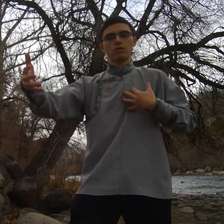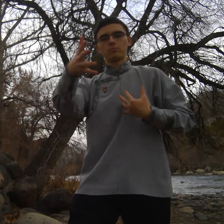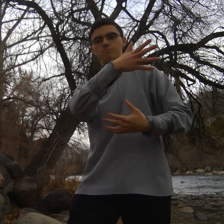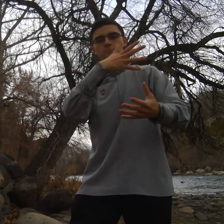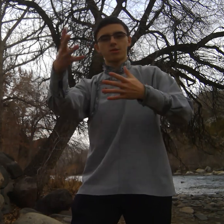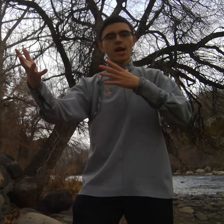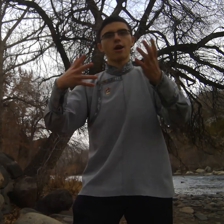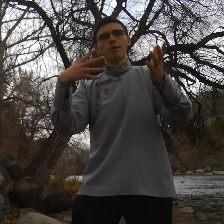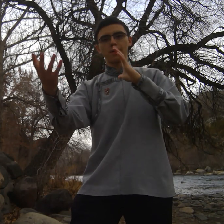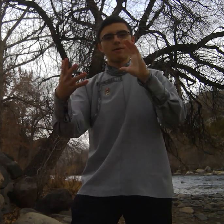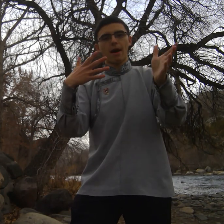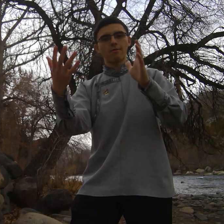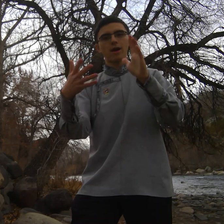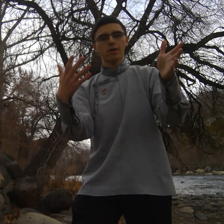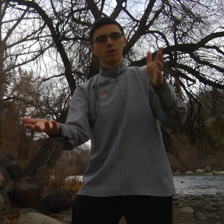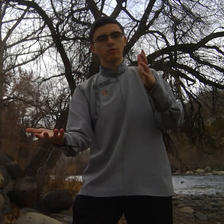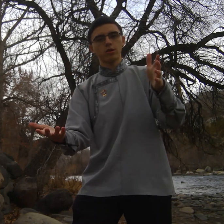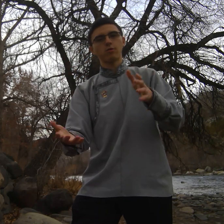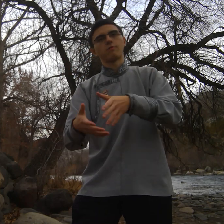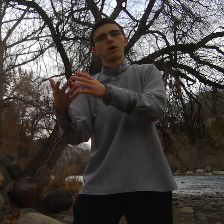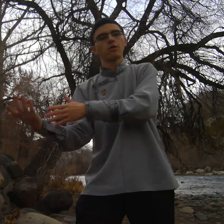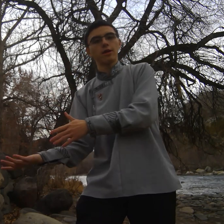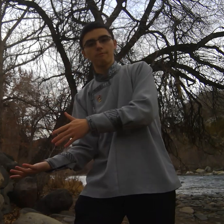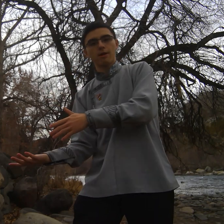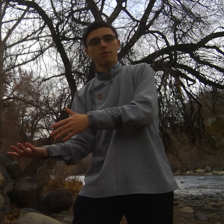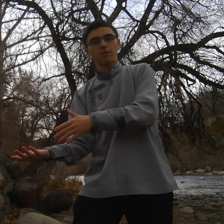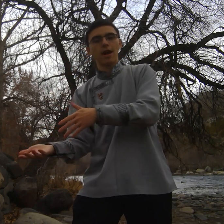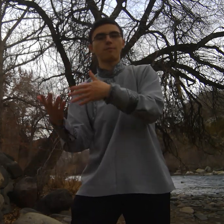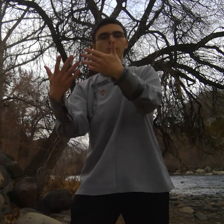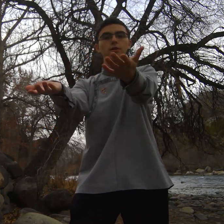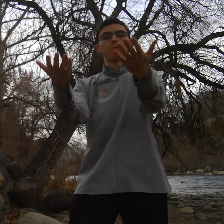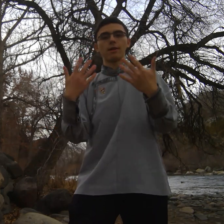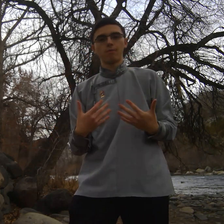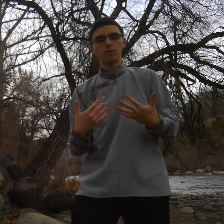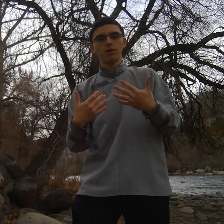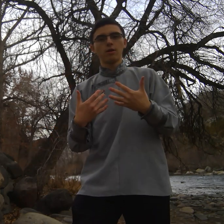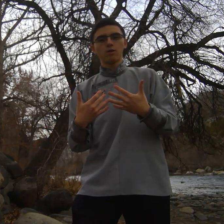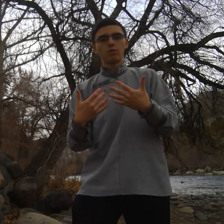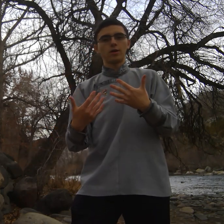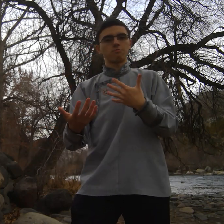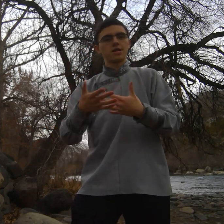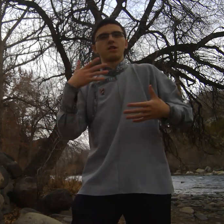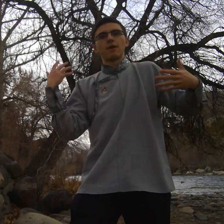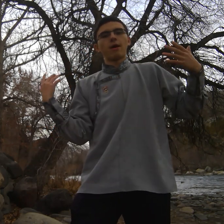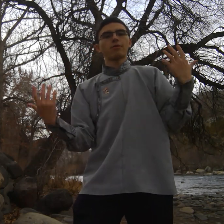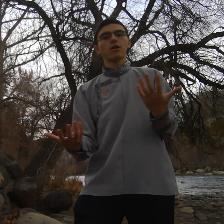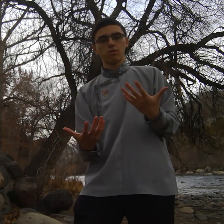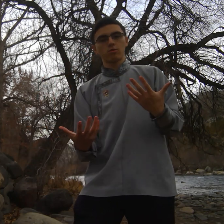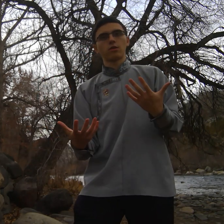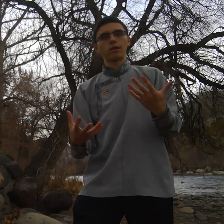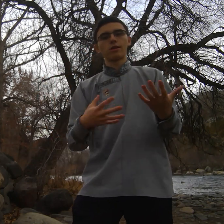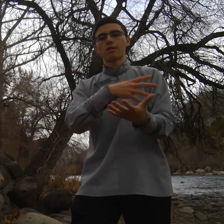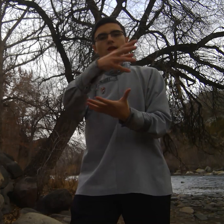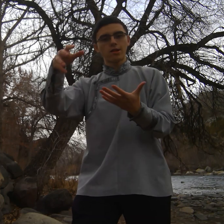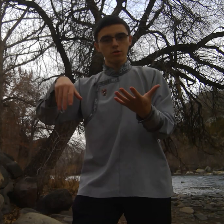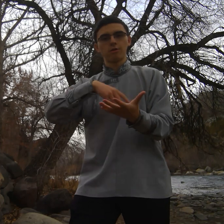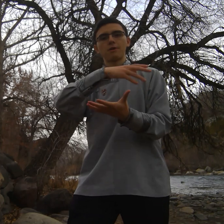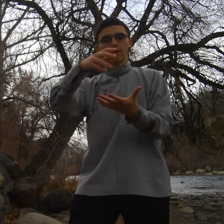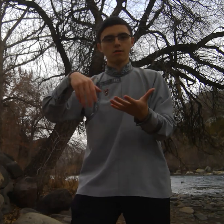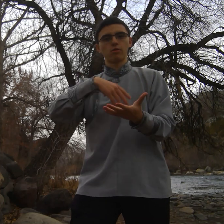share a bit about American culture with Mongolian people and Mongolian people will teach me about their culture this is central to Peace Corps